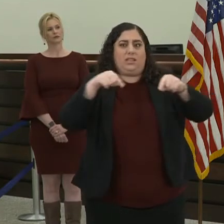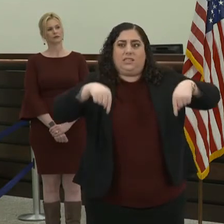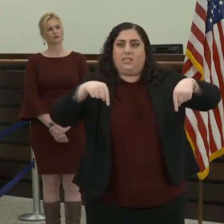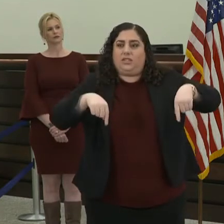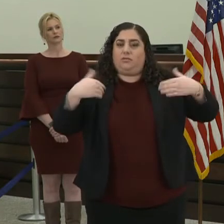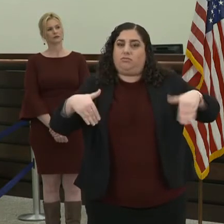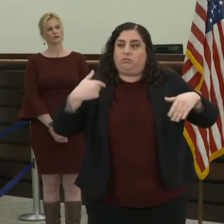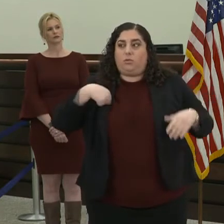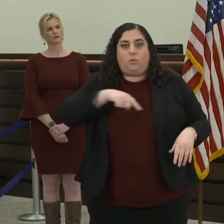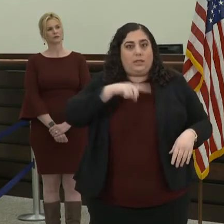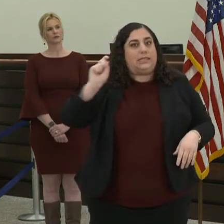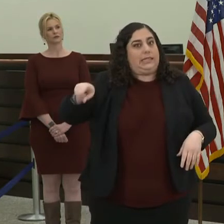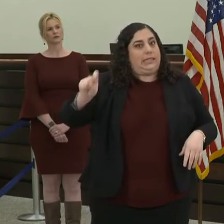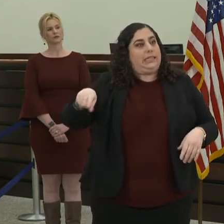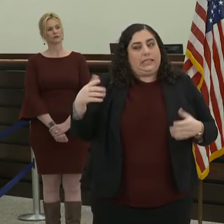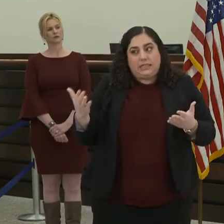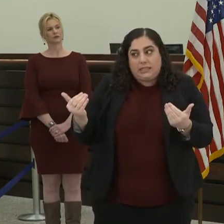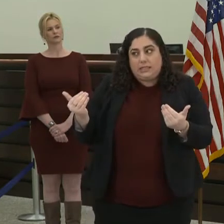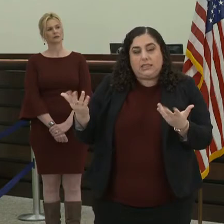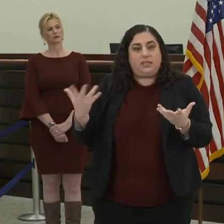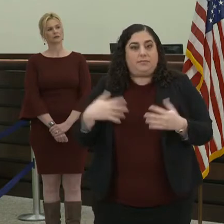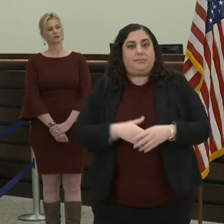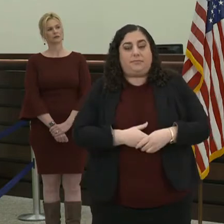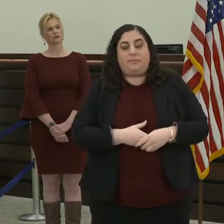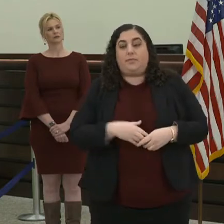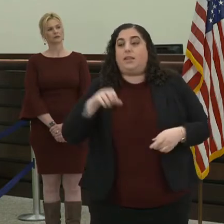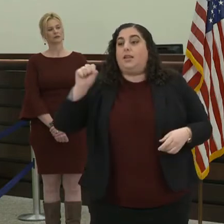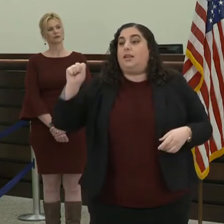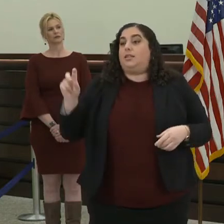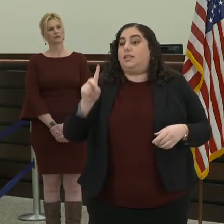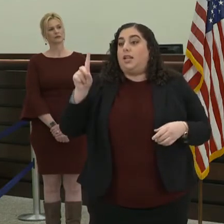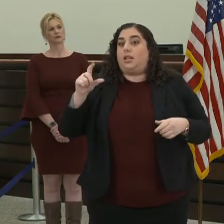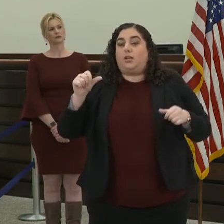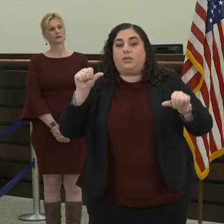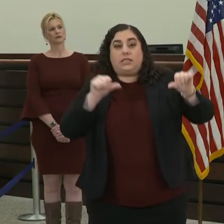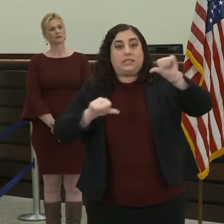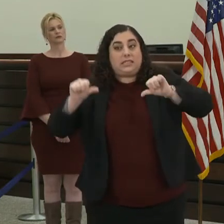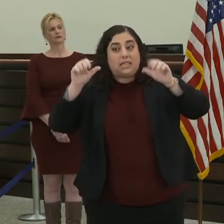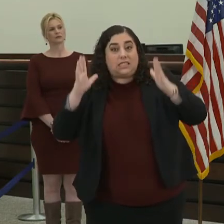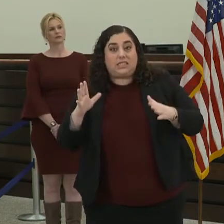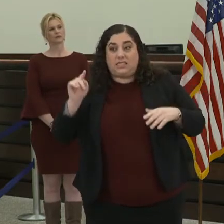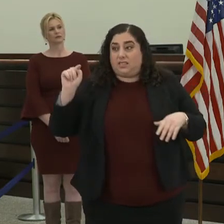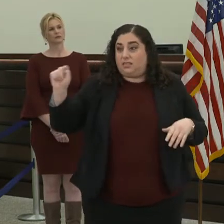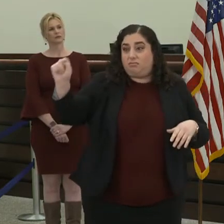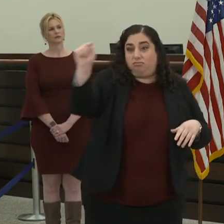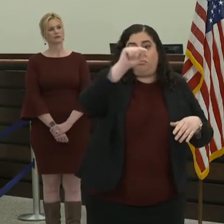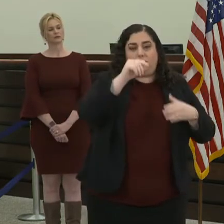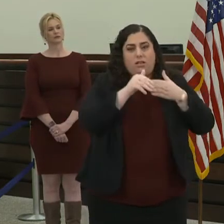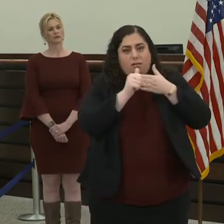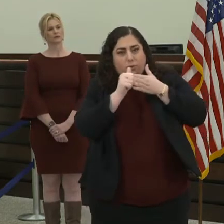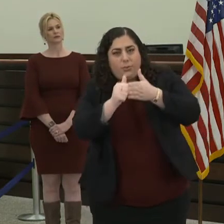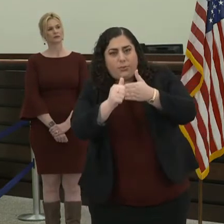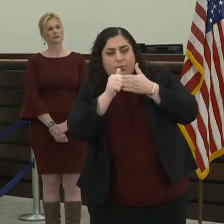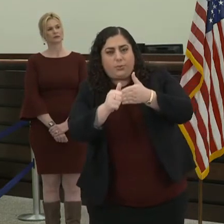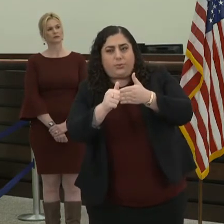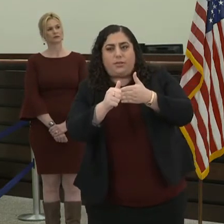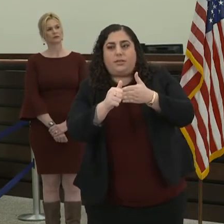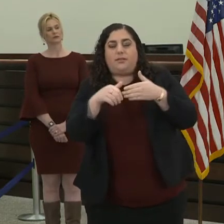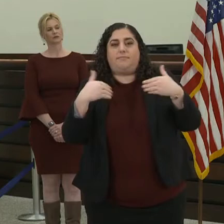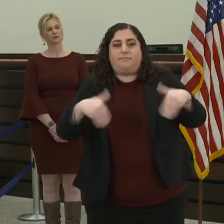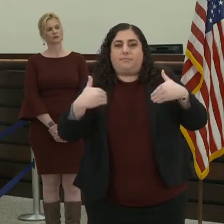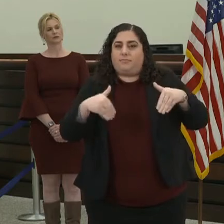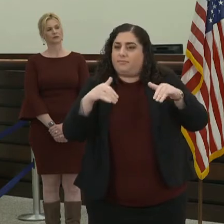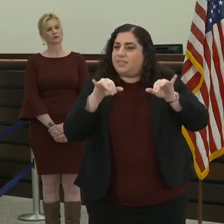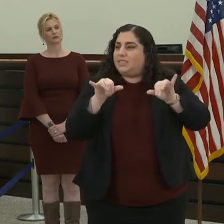is doing it again. Our San Diego scientists are stepping up and leading the global fight against